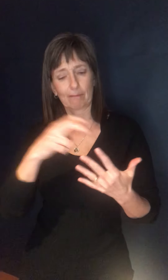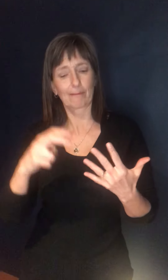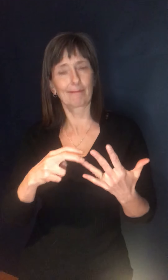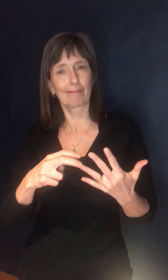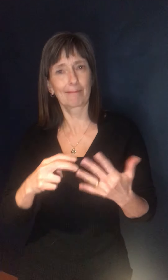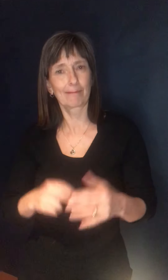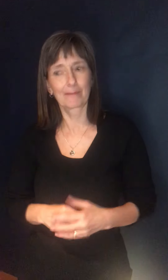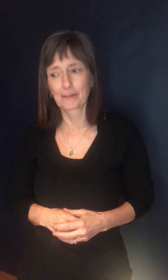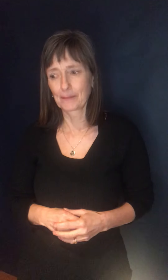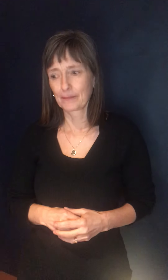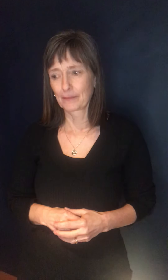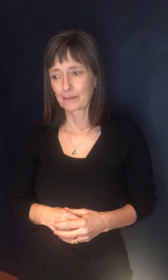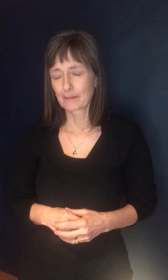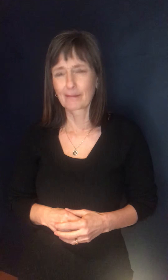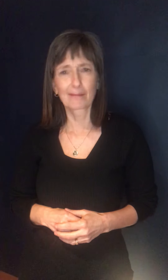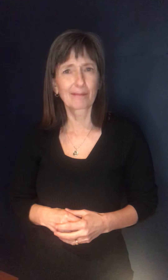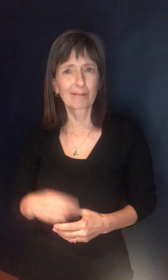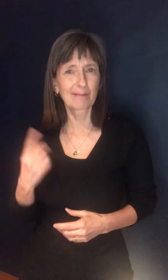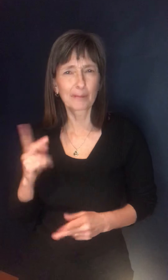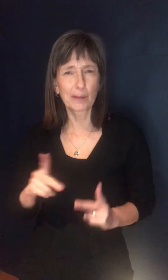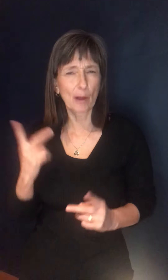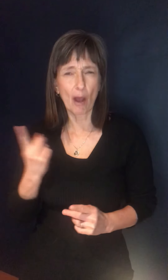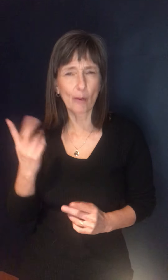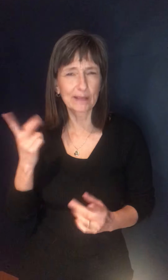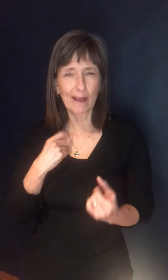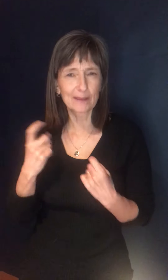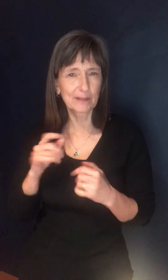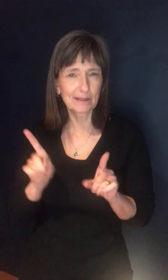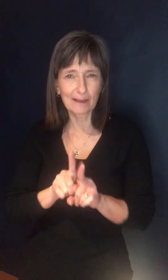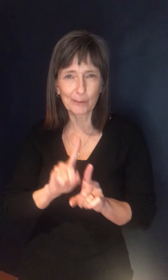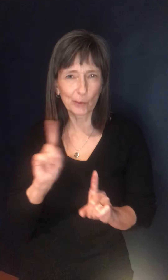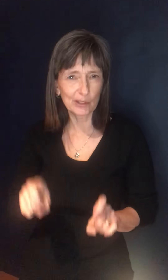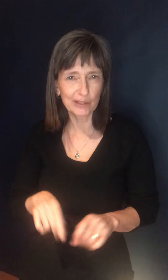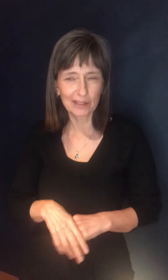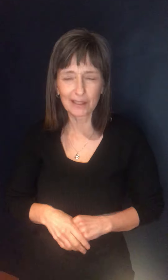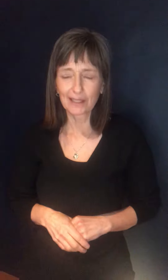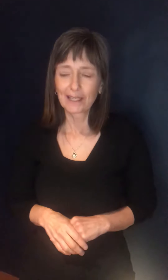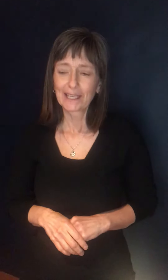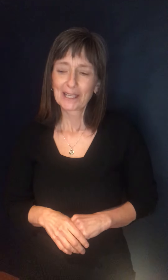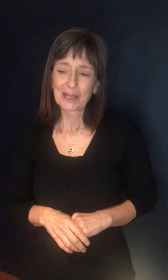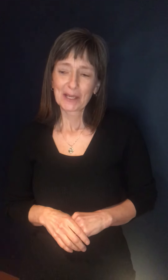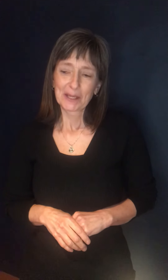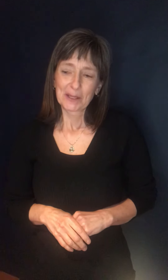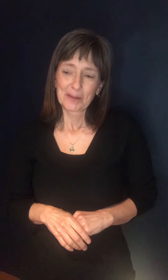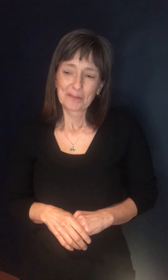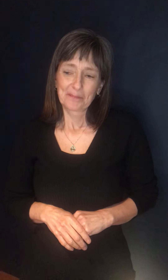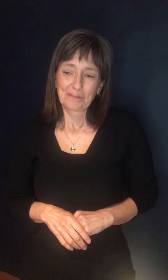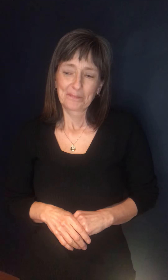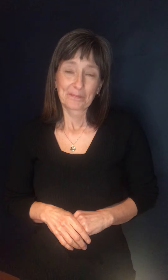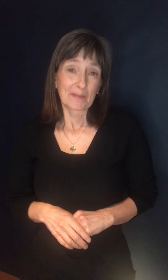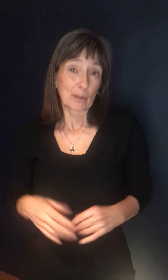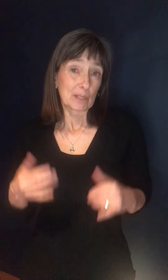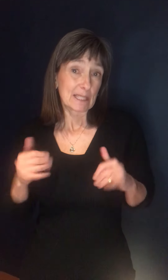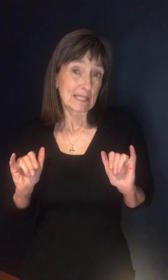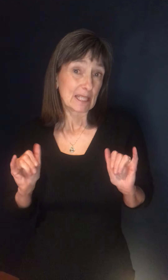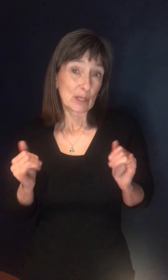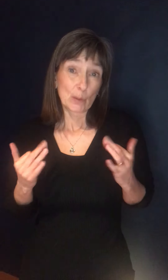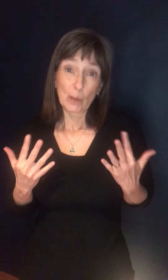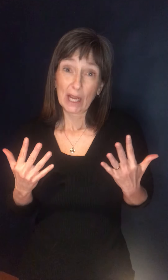People ask that every single time, I think. Um, so, uh, you know, we're, we're still waiting. We wanted to give it the two weeks